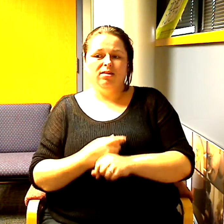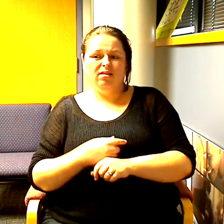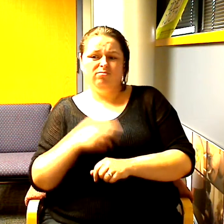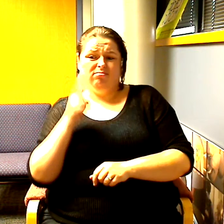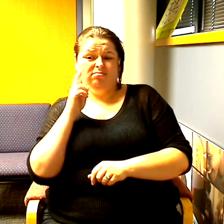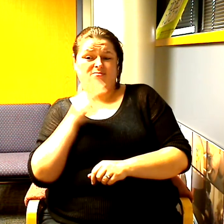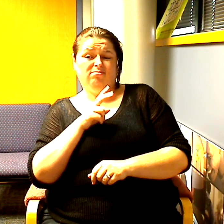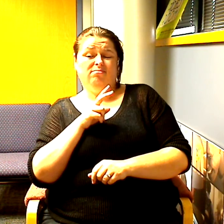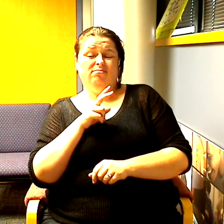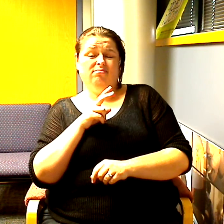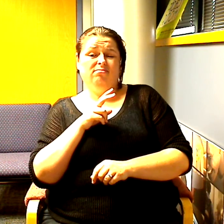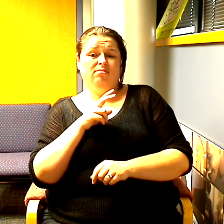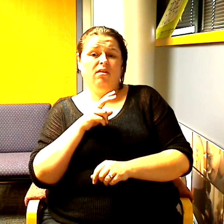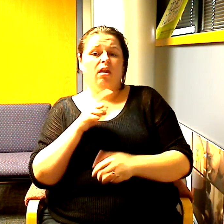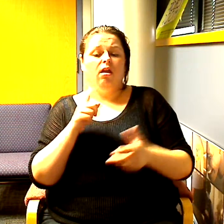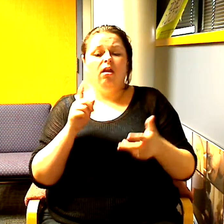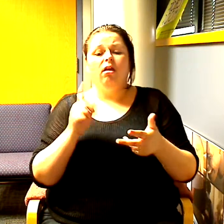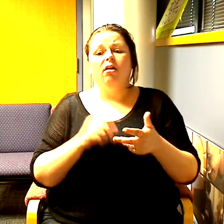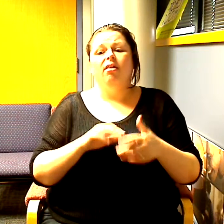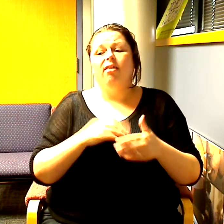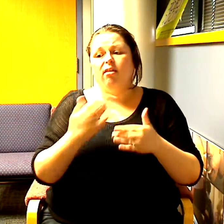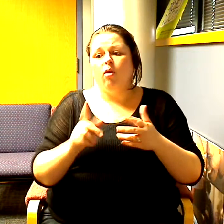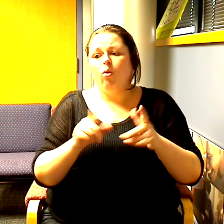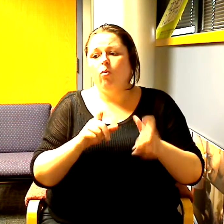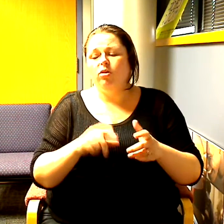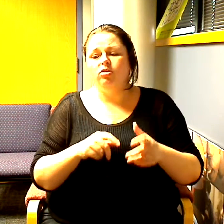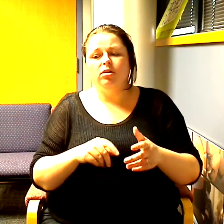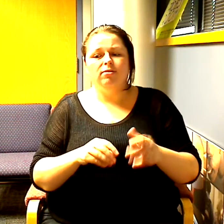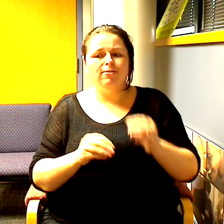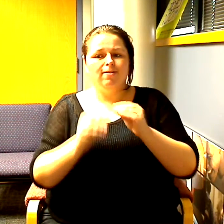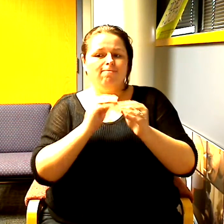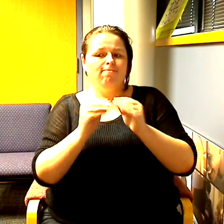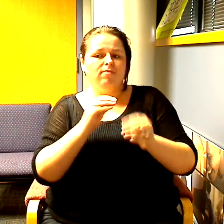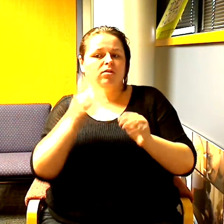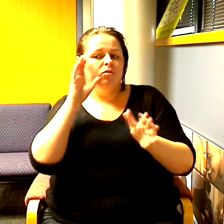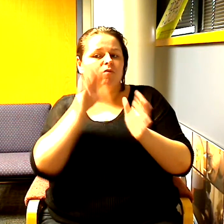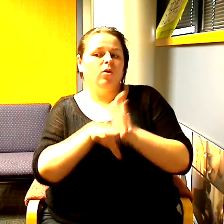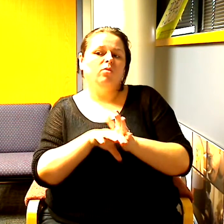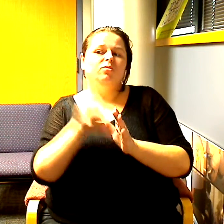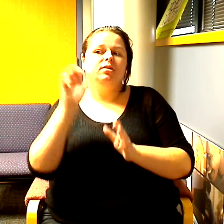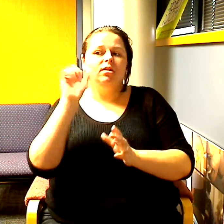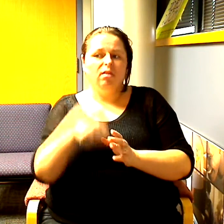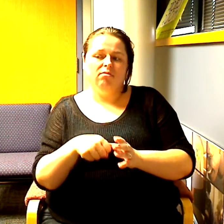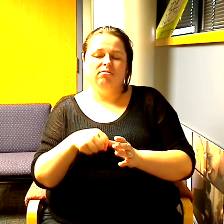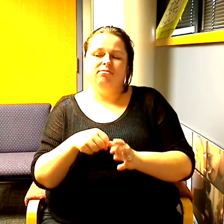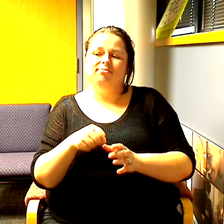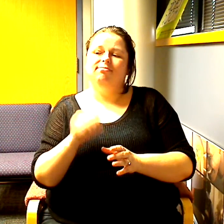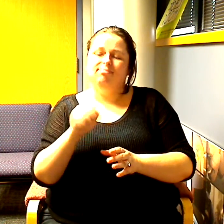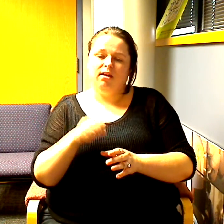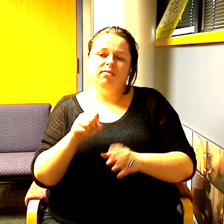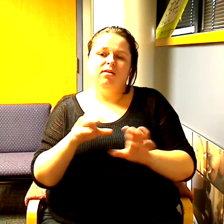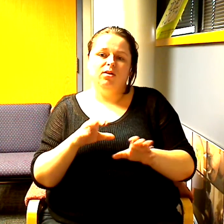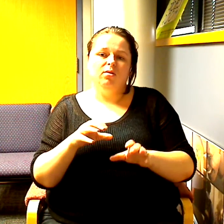question people always ask me is do they retouch all the photos and yeah they pretty much retouch all the photos but that is only a small component of what's happening